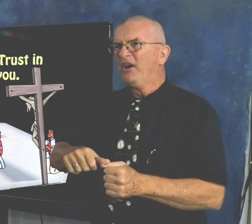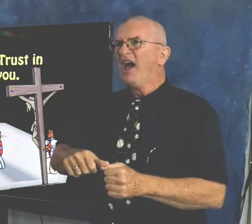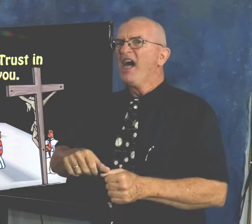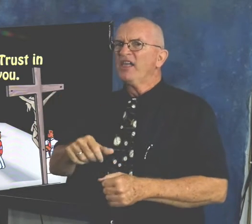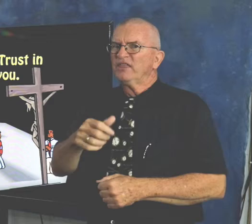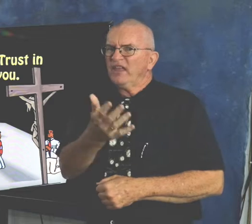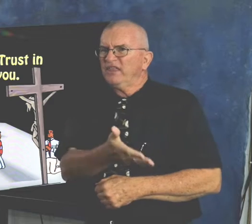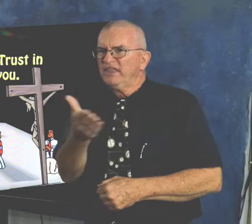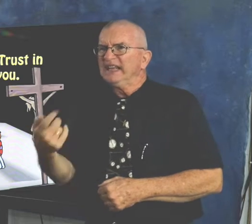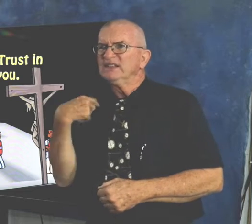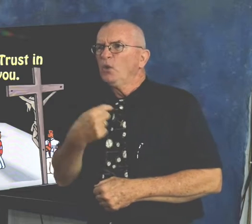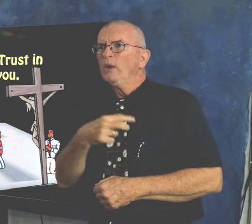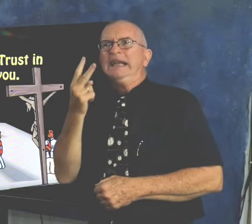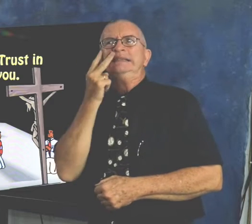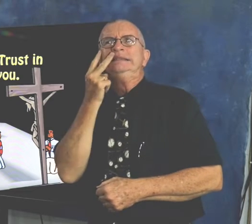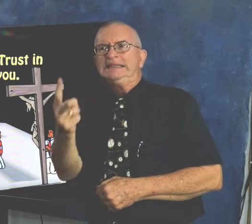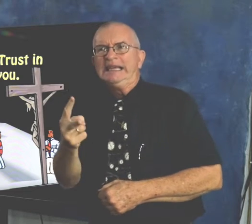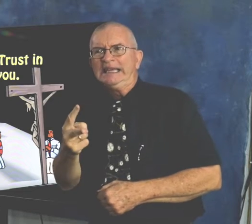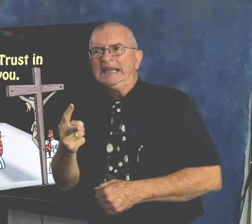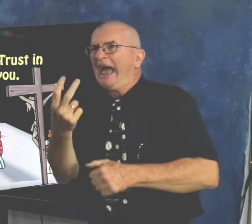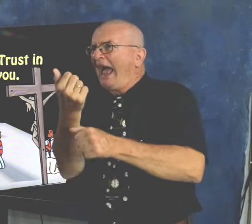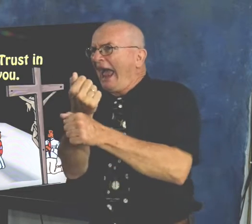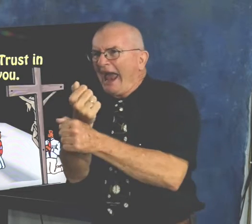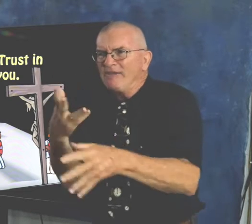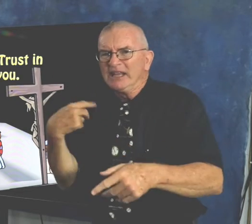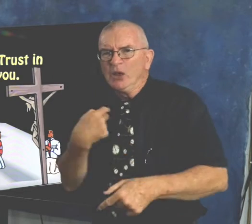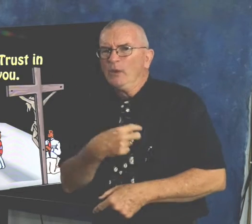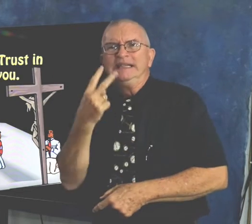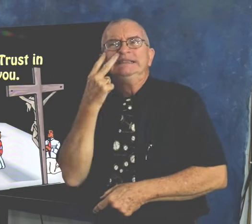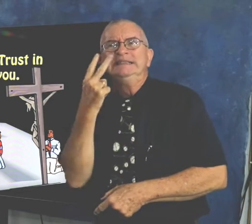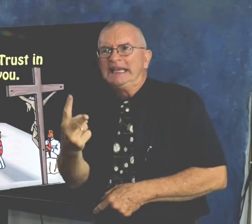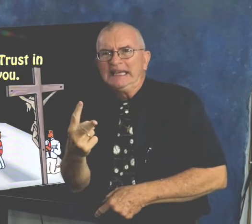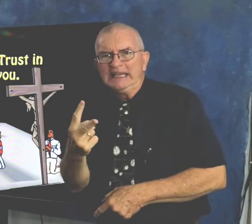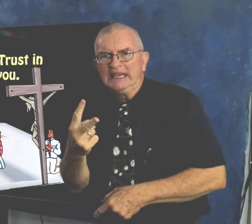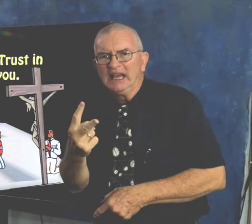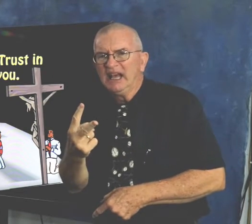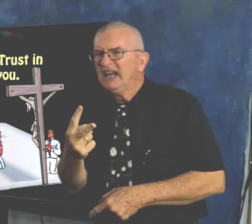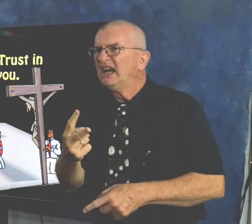We have to remember the things we see, everything we see,